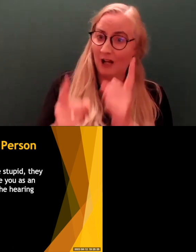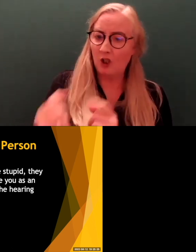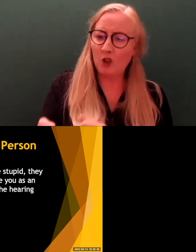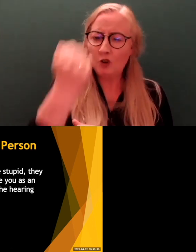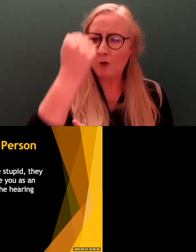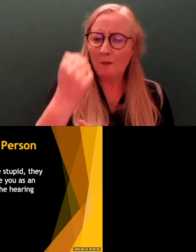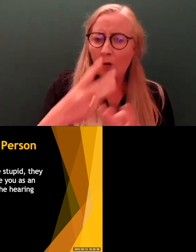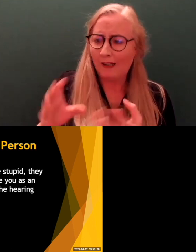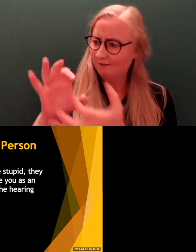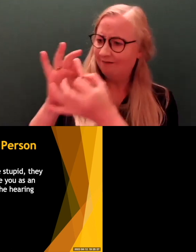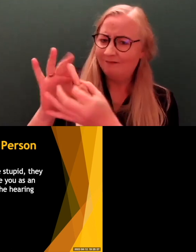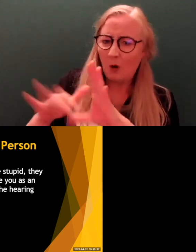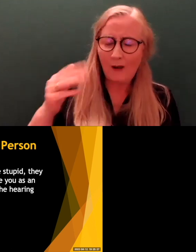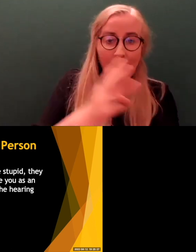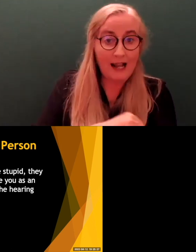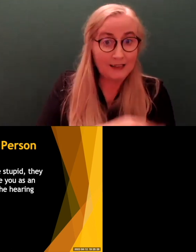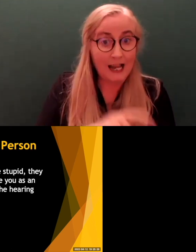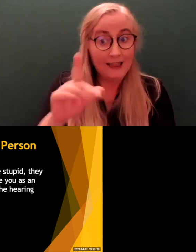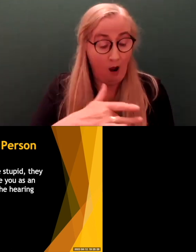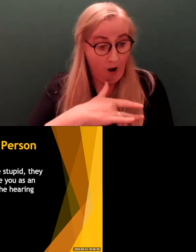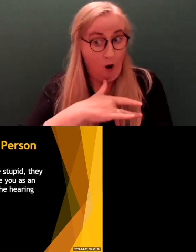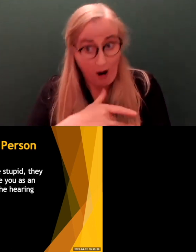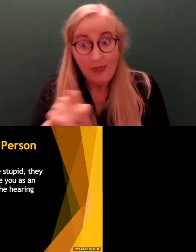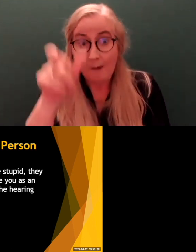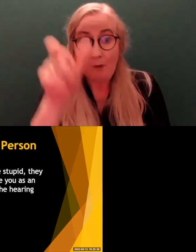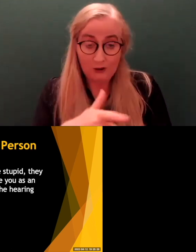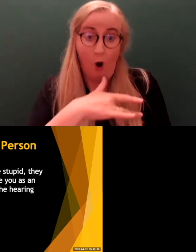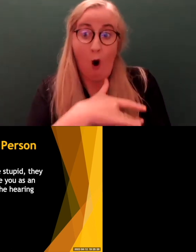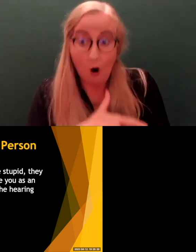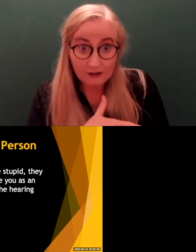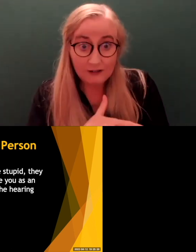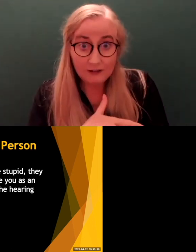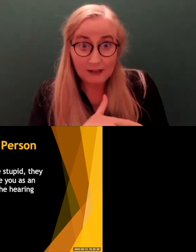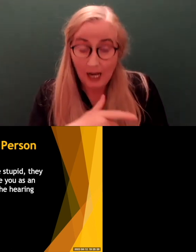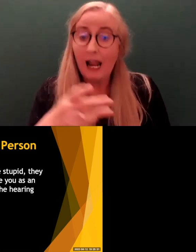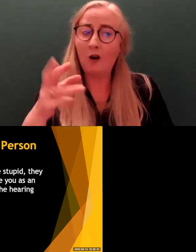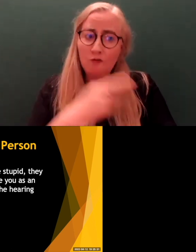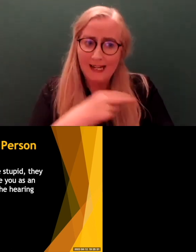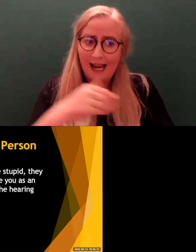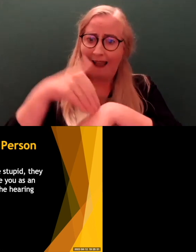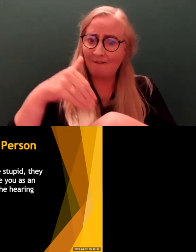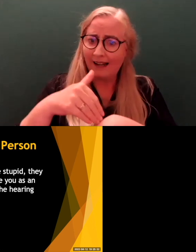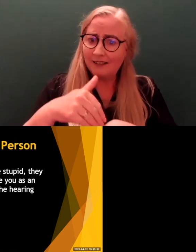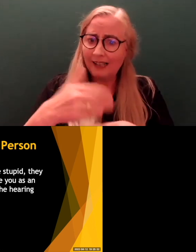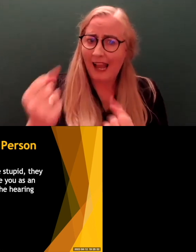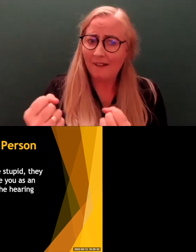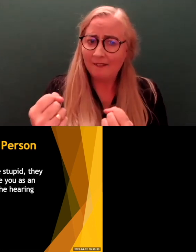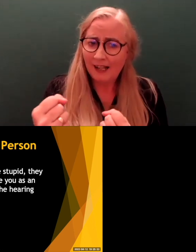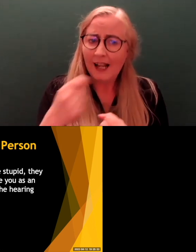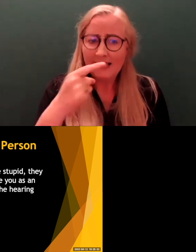guards. And that was really, really hurtful to them and something that really affected them. And they felt what had a grave effect